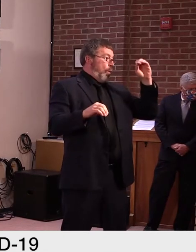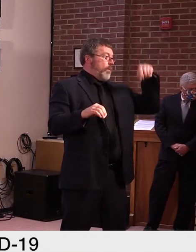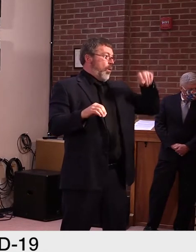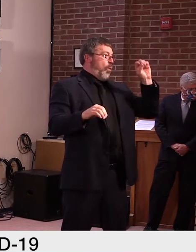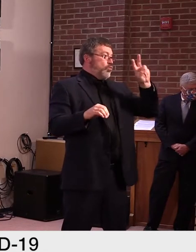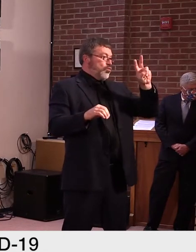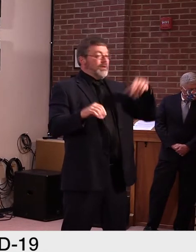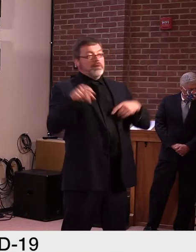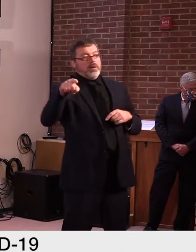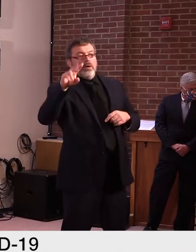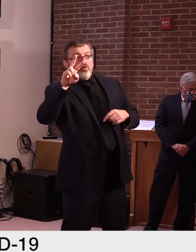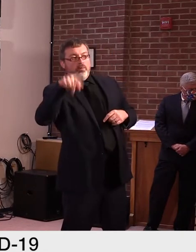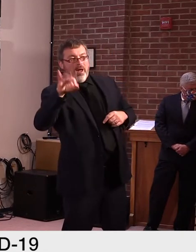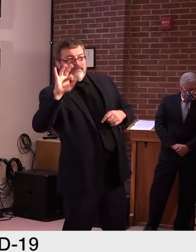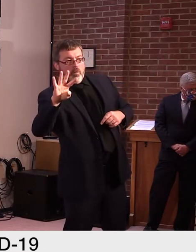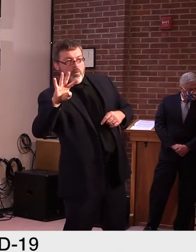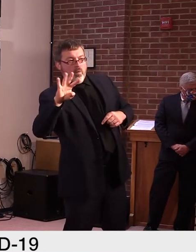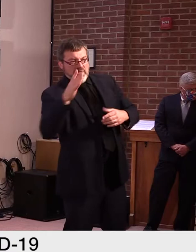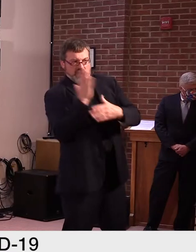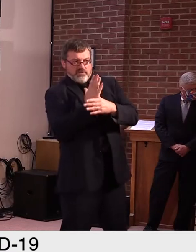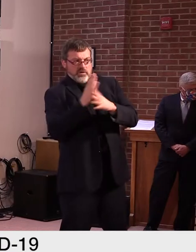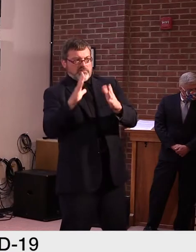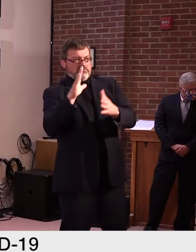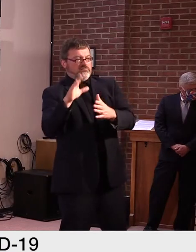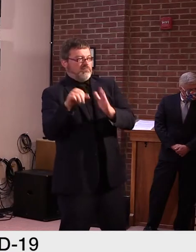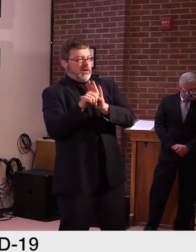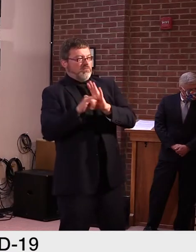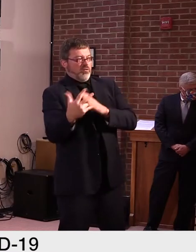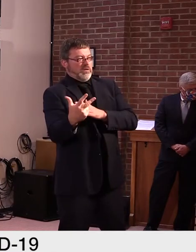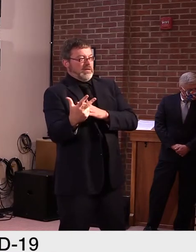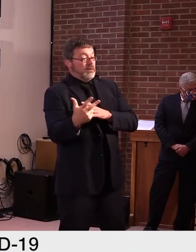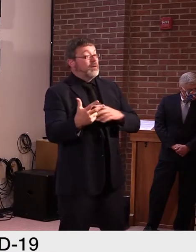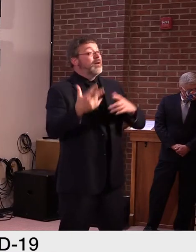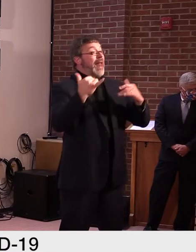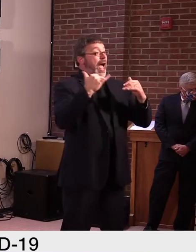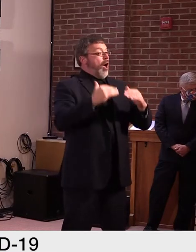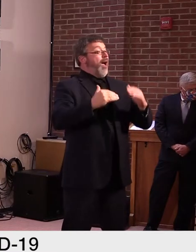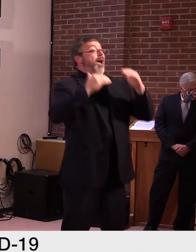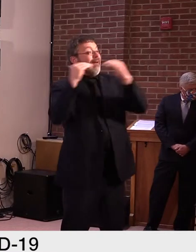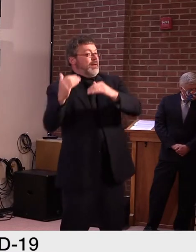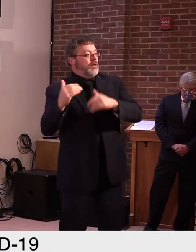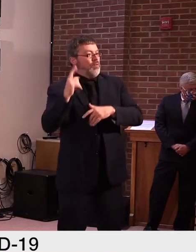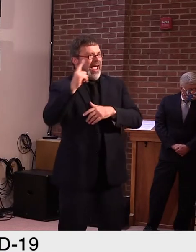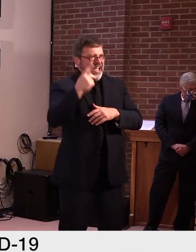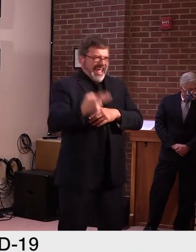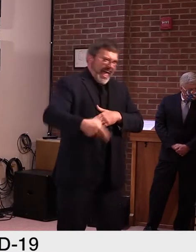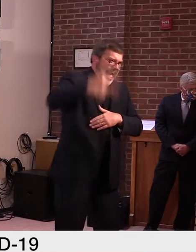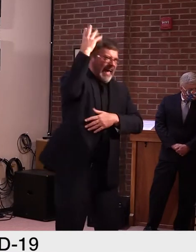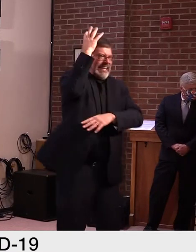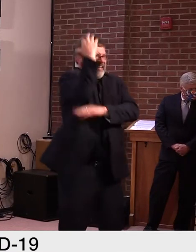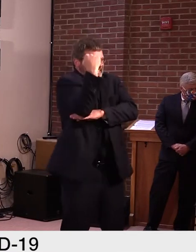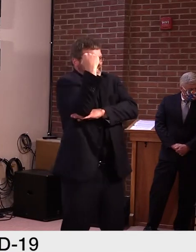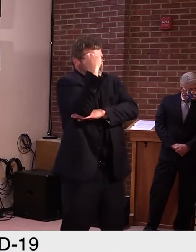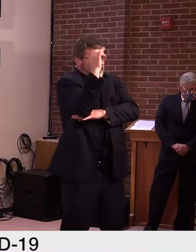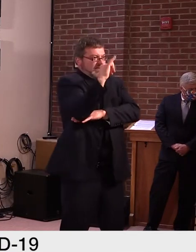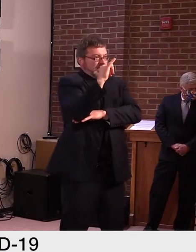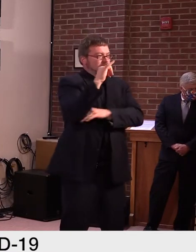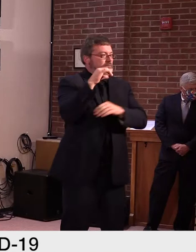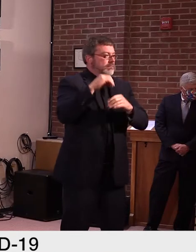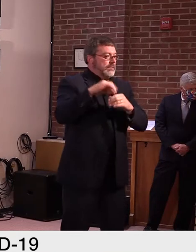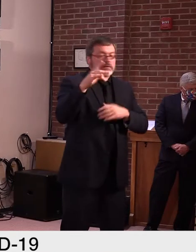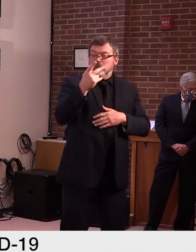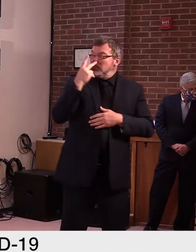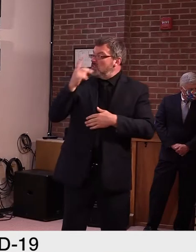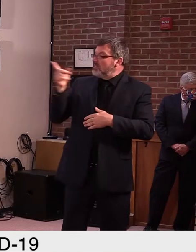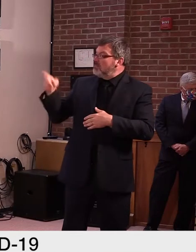as we're seeing here in the Northeast. And then last, when we look at those high prevalence states, again you can see their case counts are quite high.